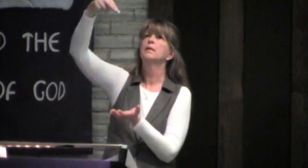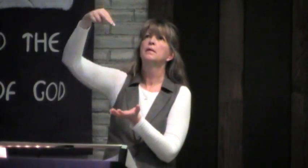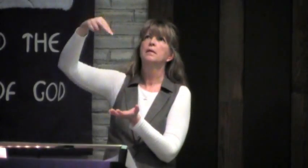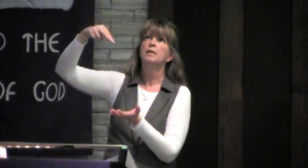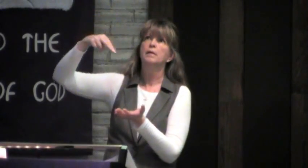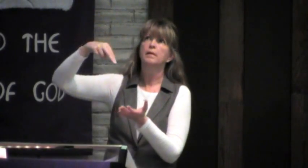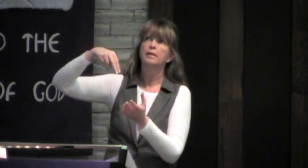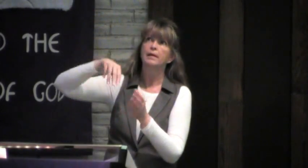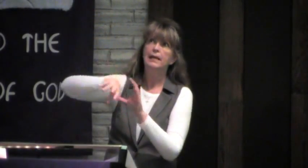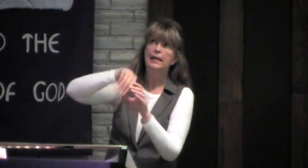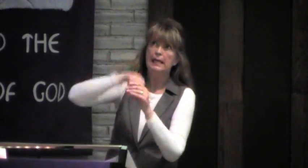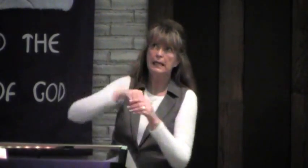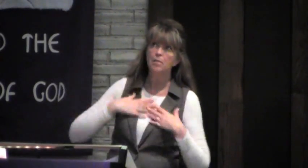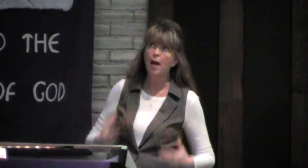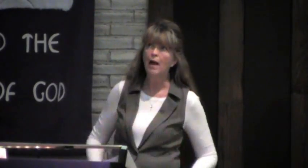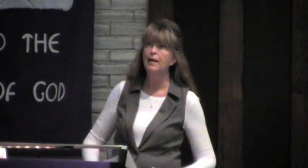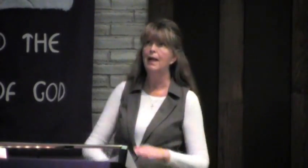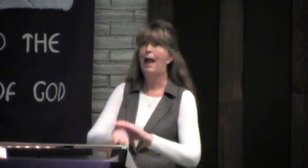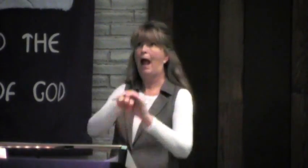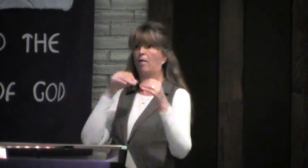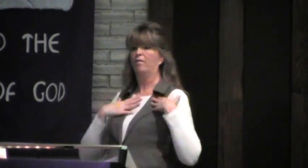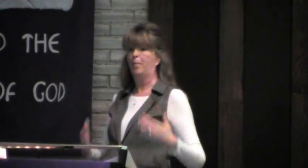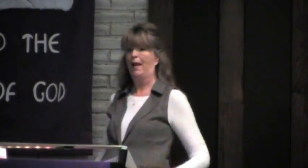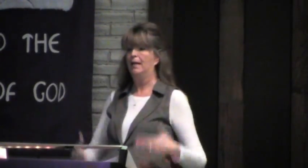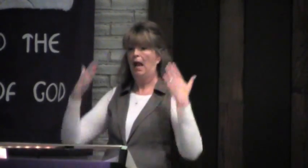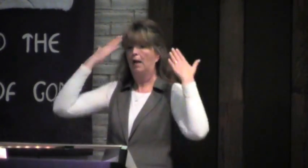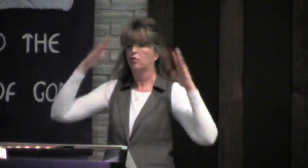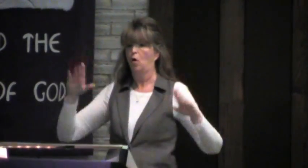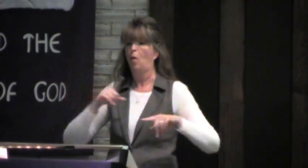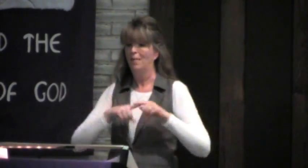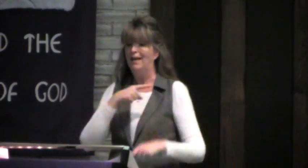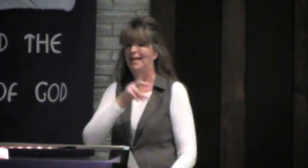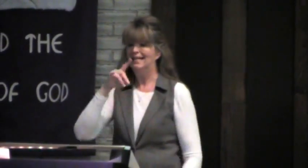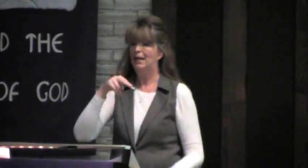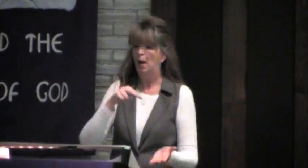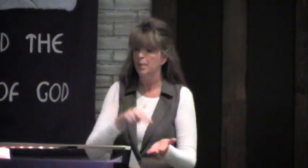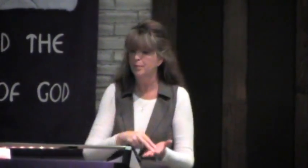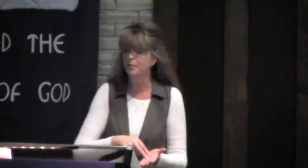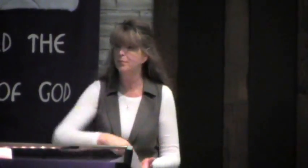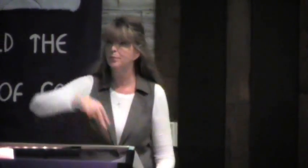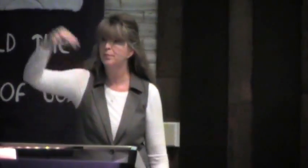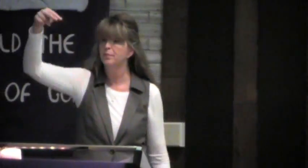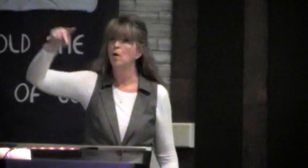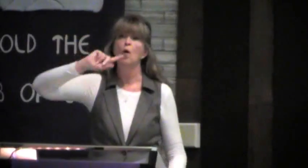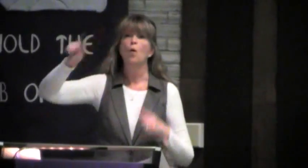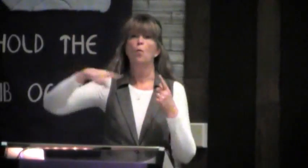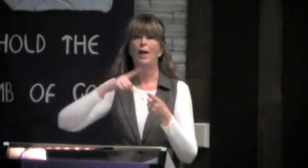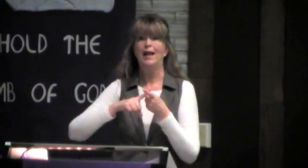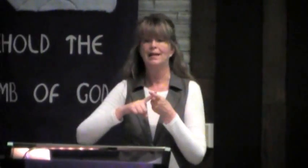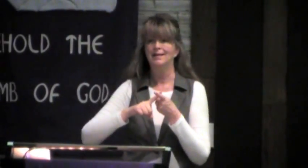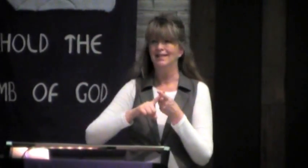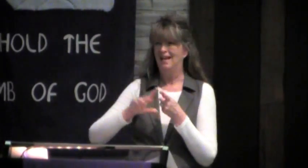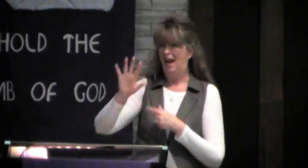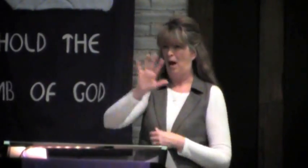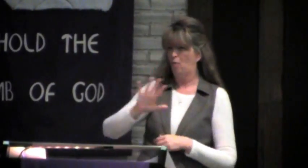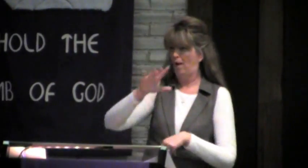who was taken to heaven. Whether within his body or outside of his body, he didn't know. But he was ascended.